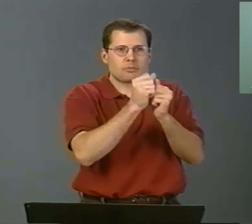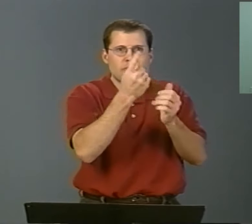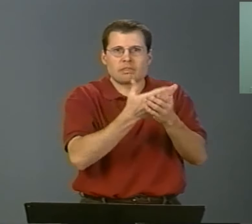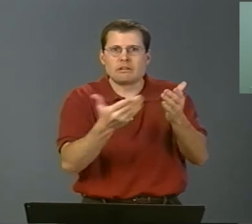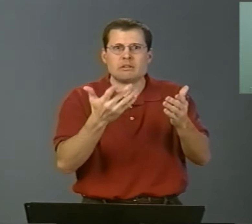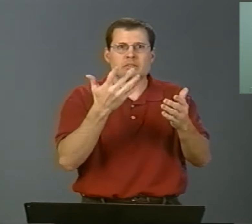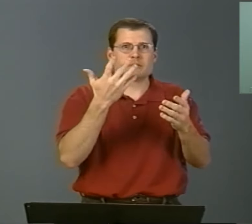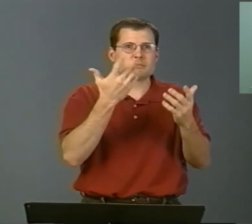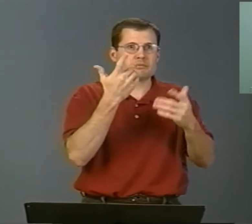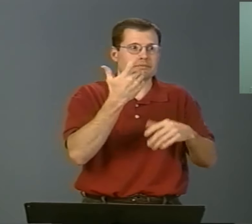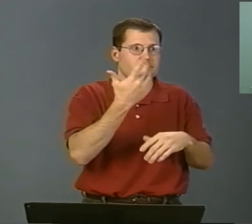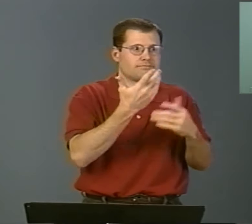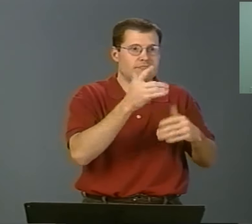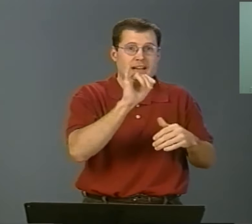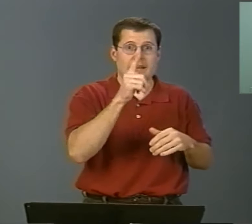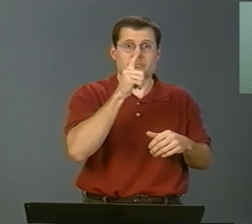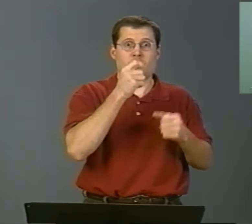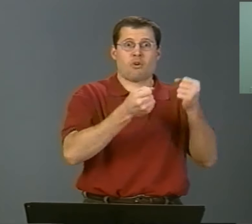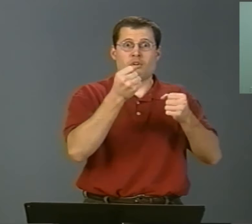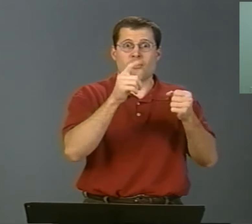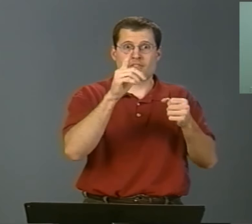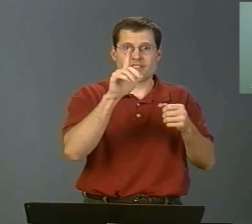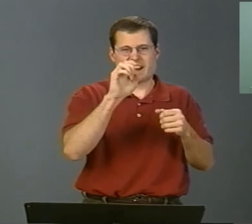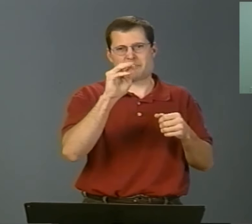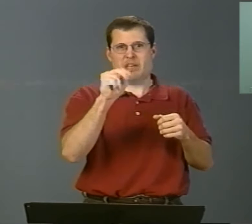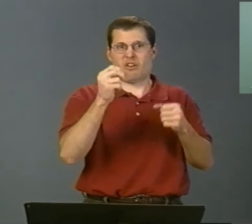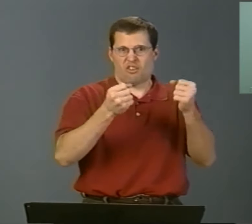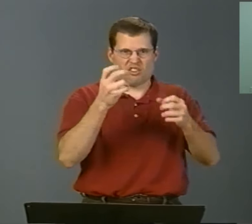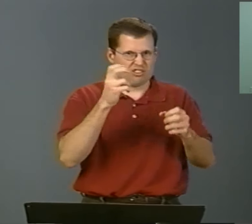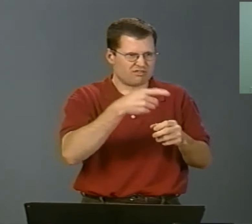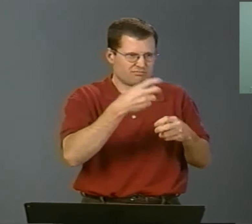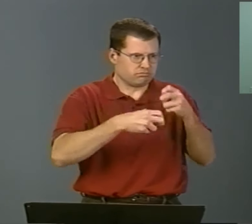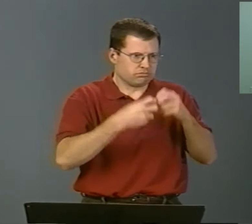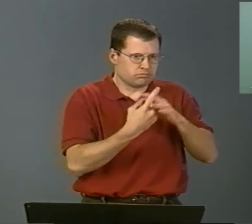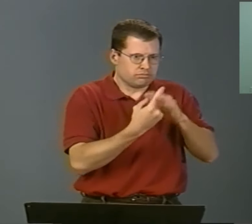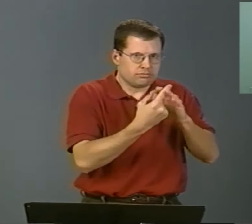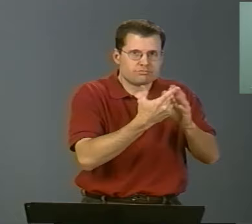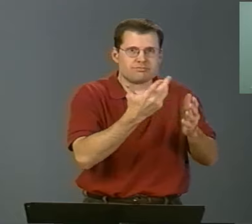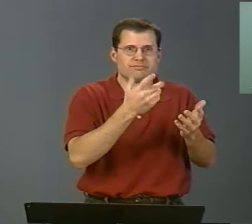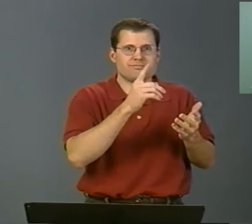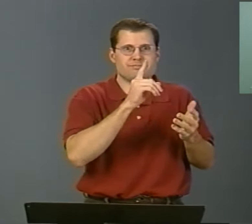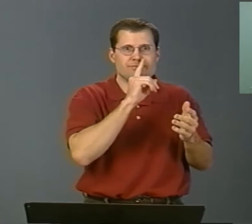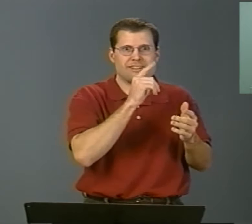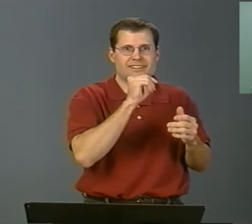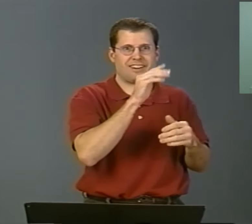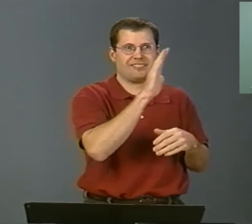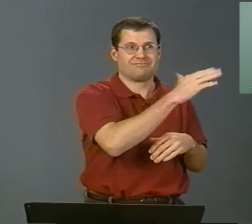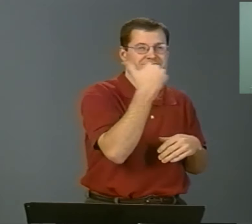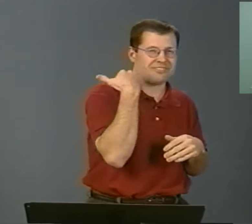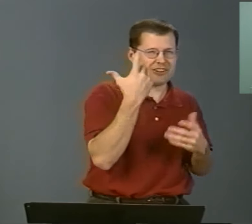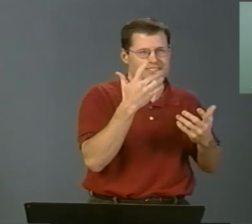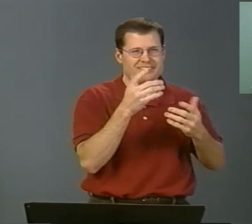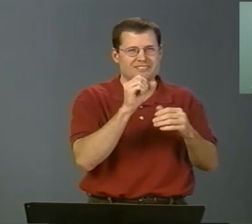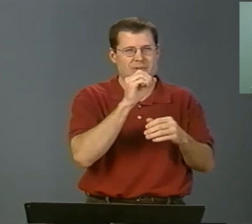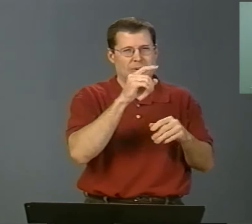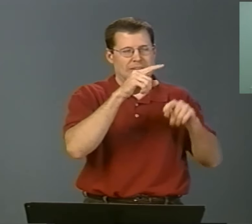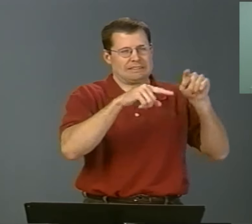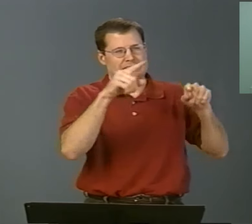If you have a bad experience or have a bad car and lots of